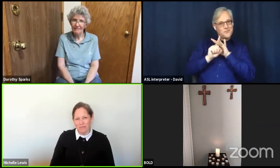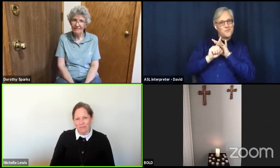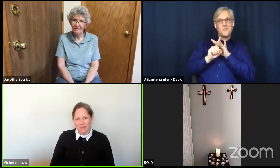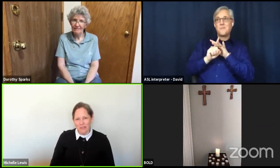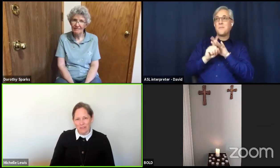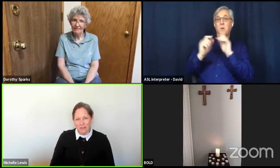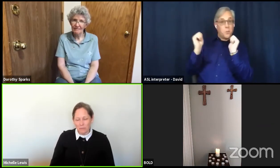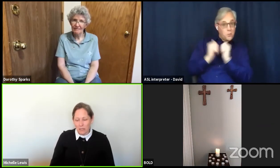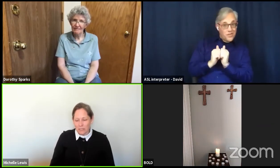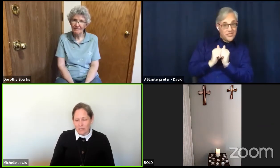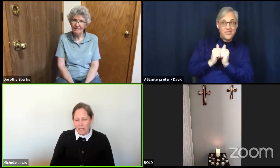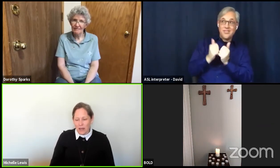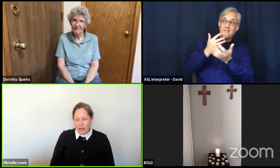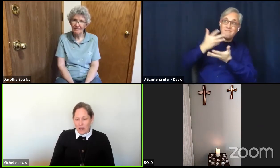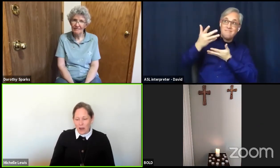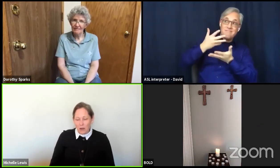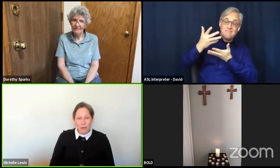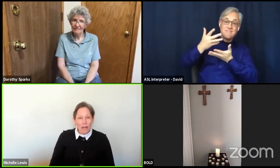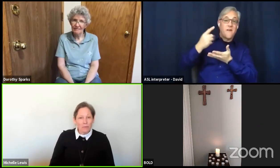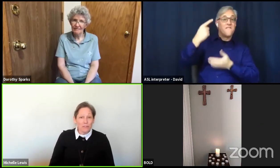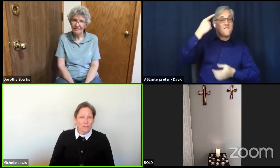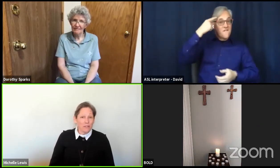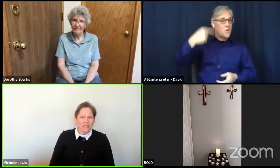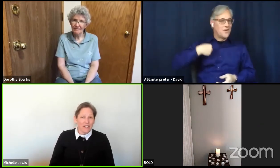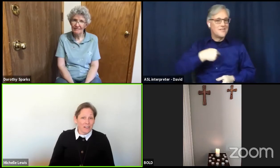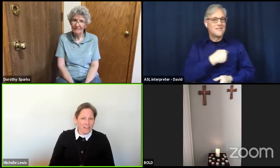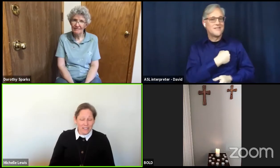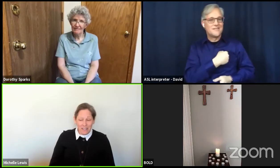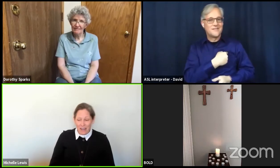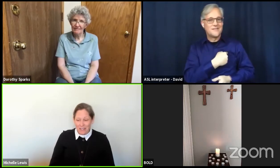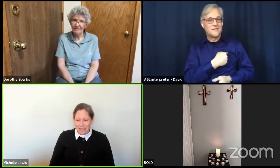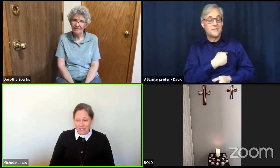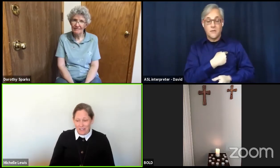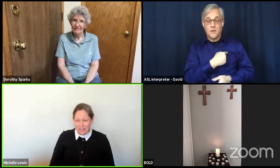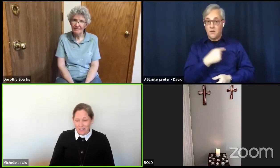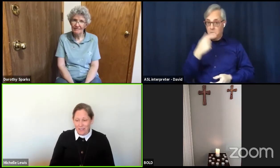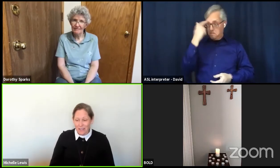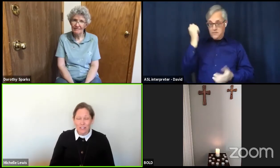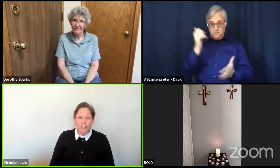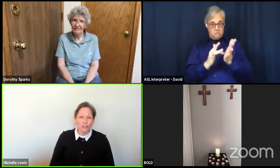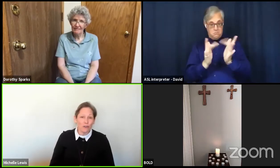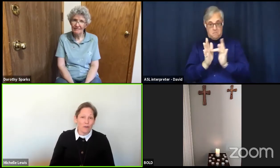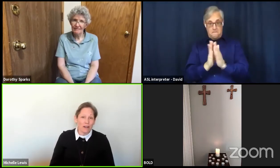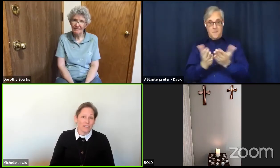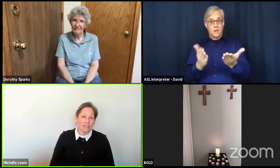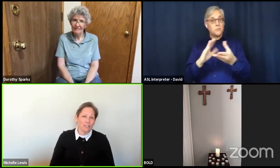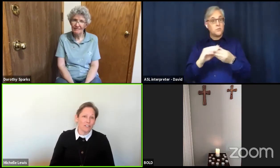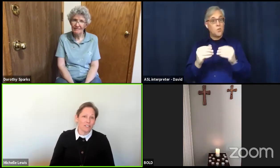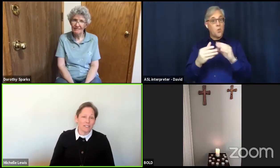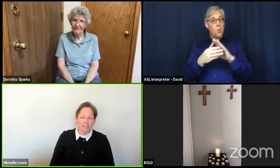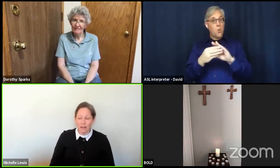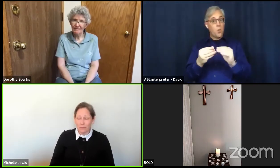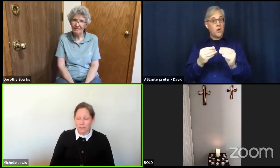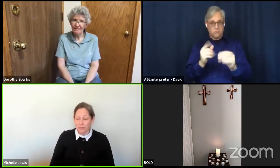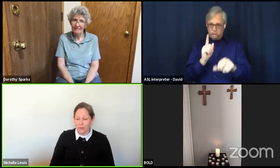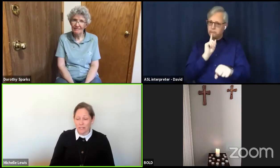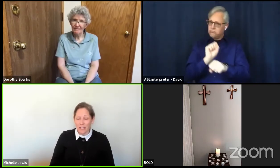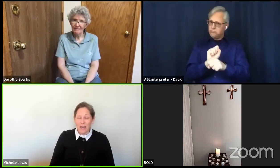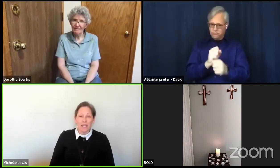Because our Bible stories tell us that. They show us that Jesus comes to us in